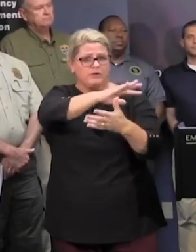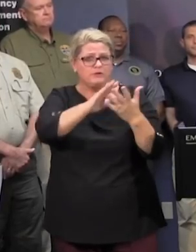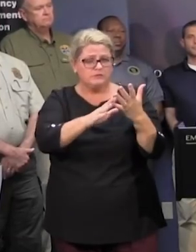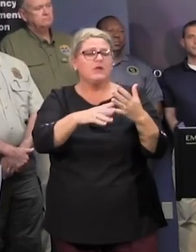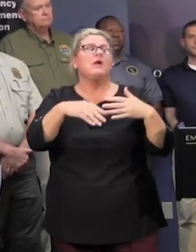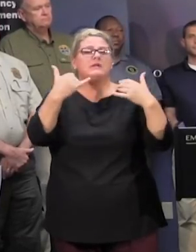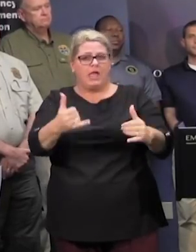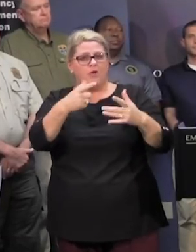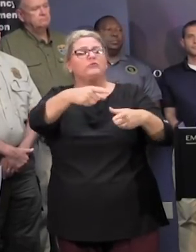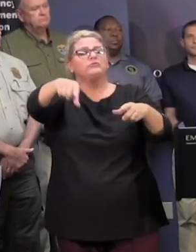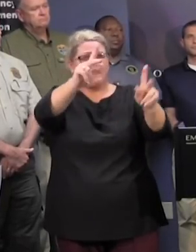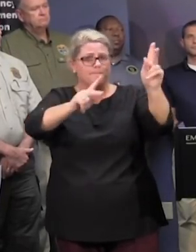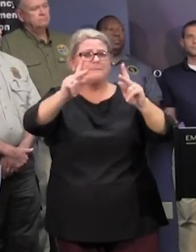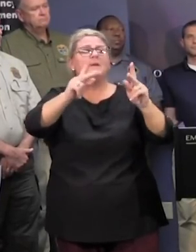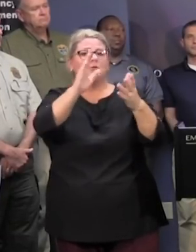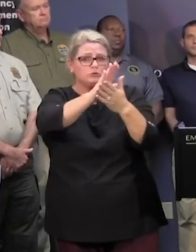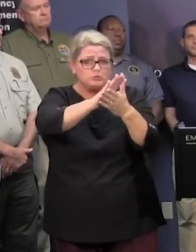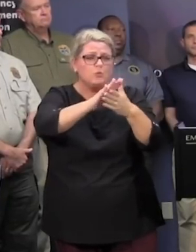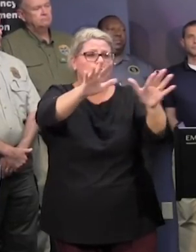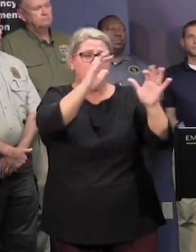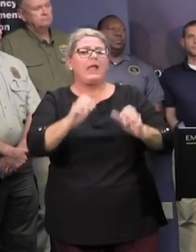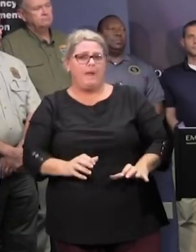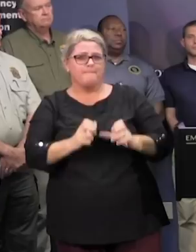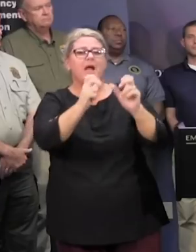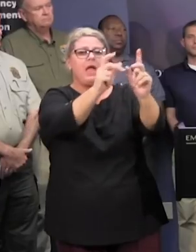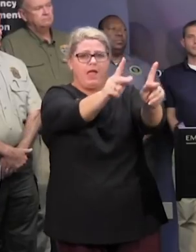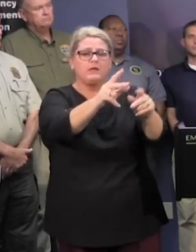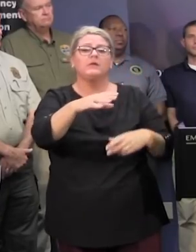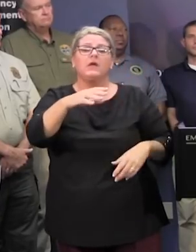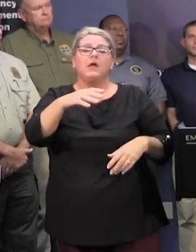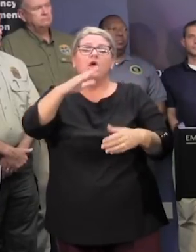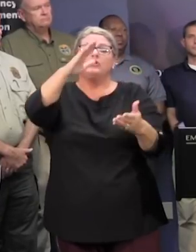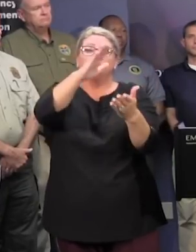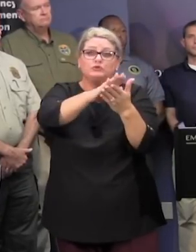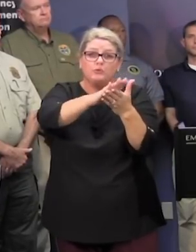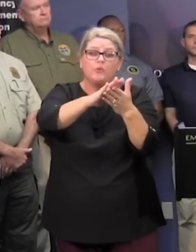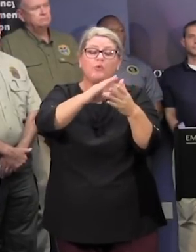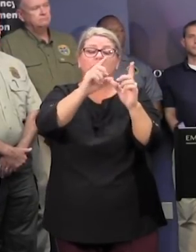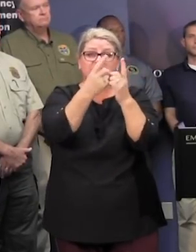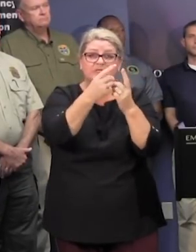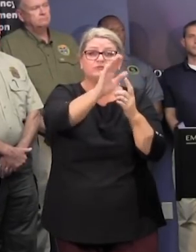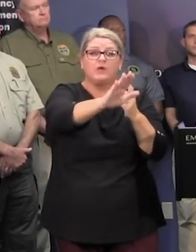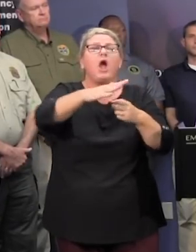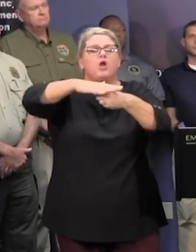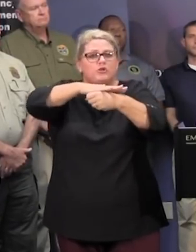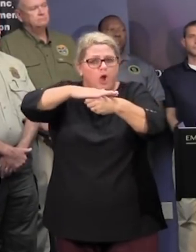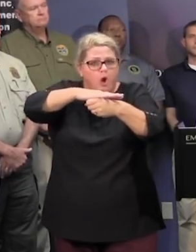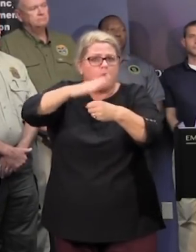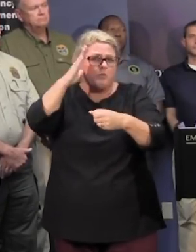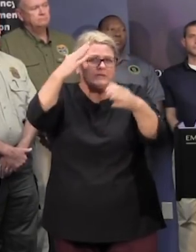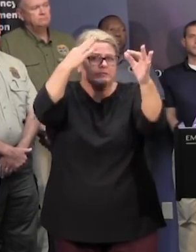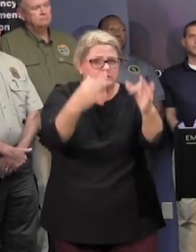locations back to the local school districts local decisions will be made to shift resources into the